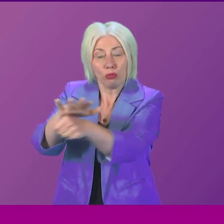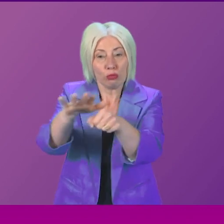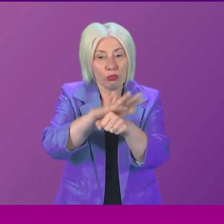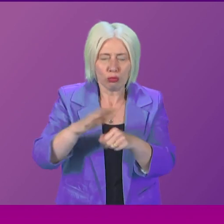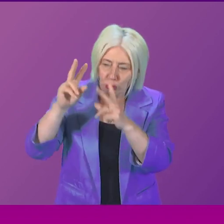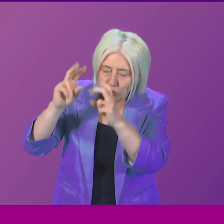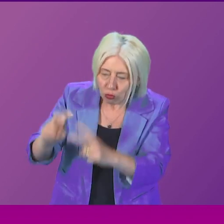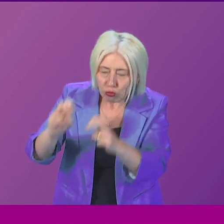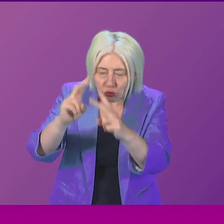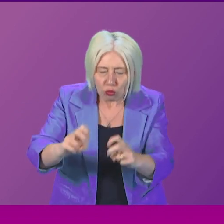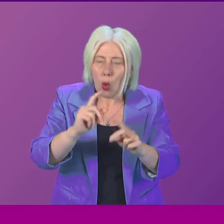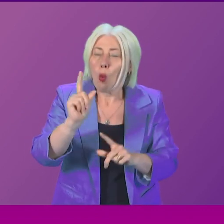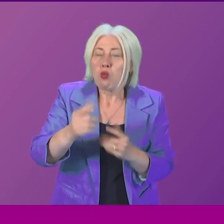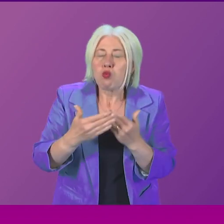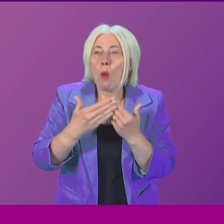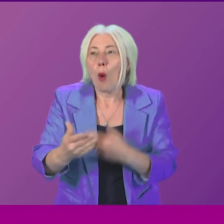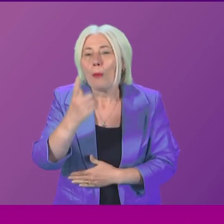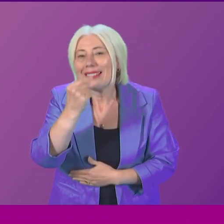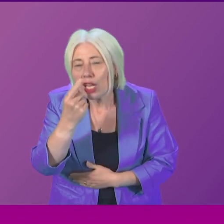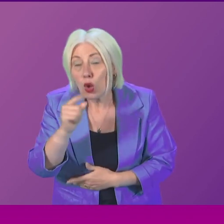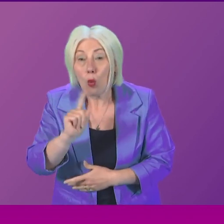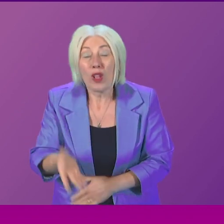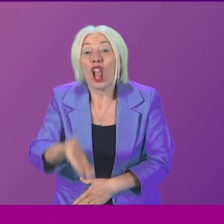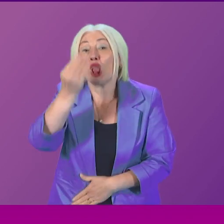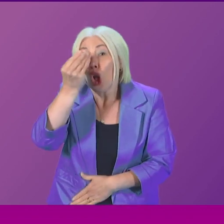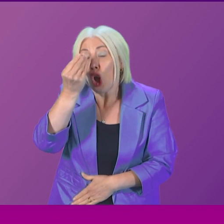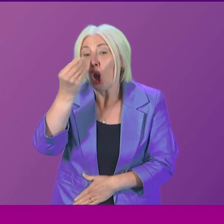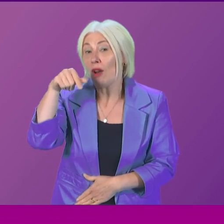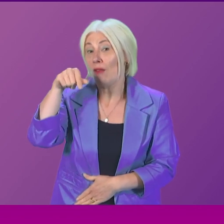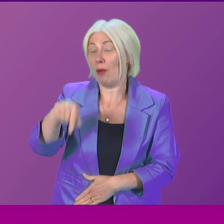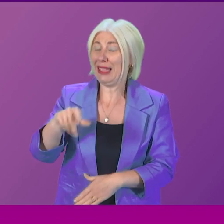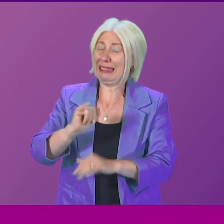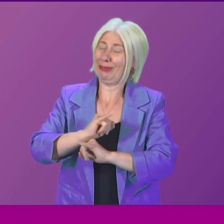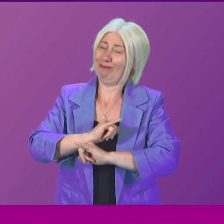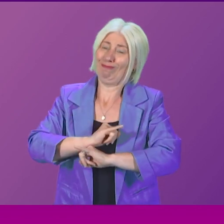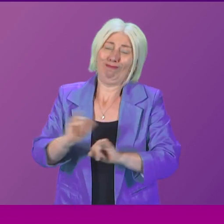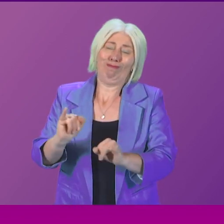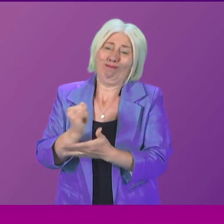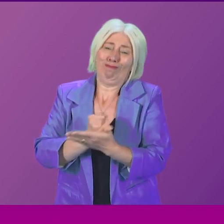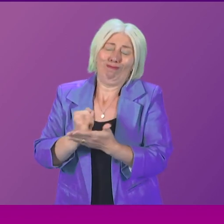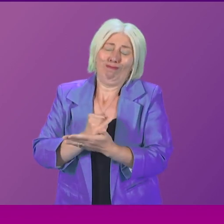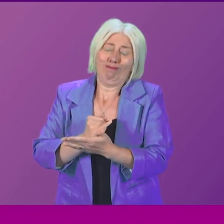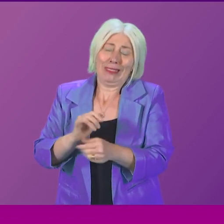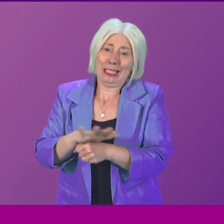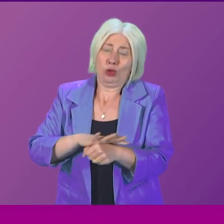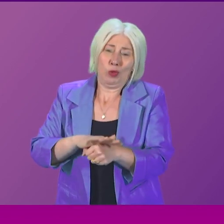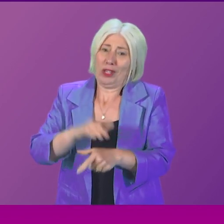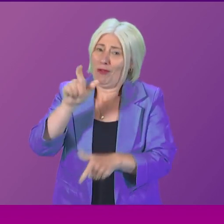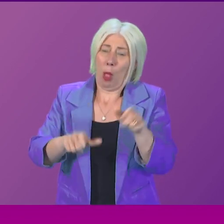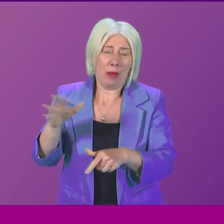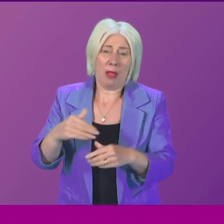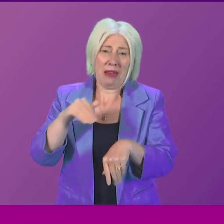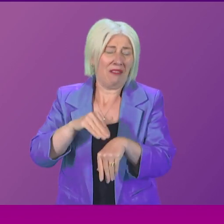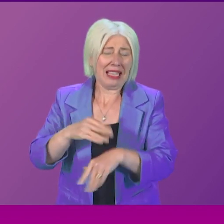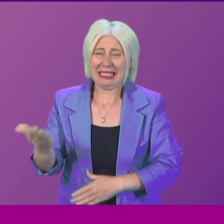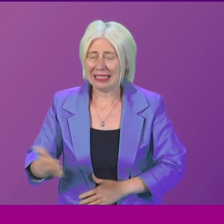explore what more can be done, and what could be learned from what is a tragic episode for all of those who have been affected.